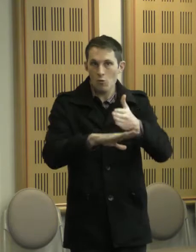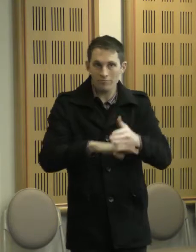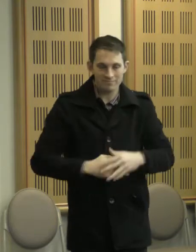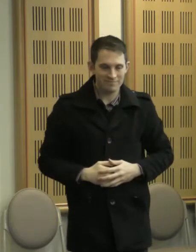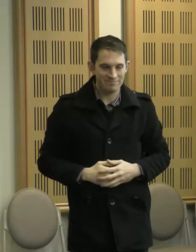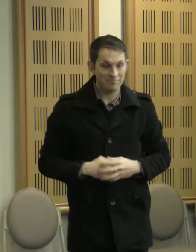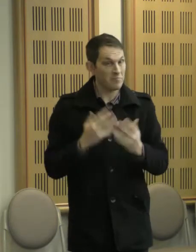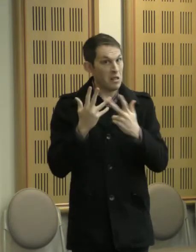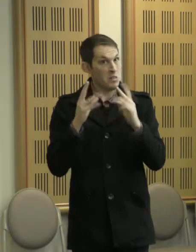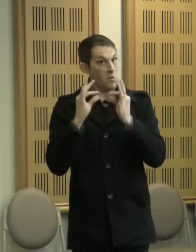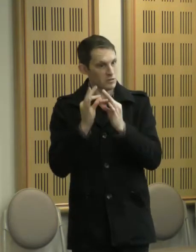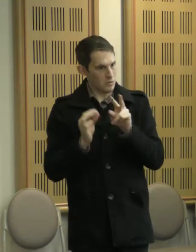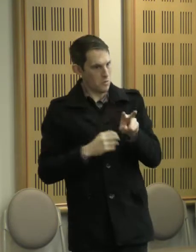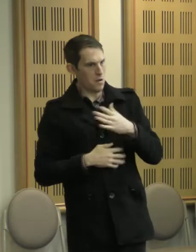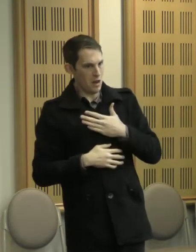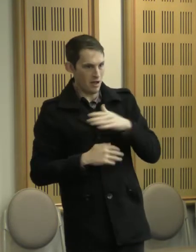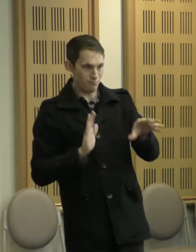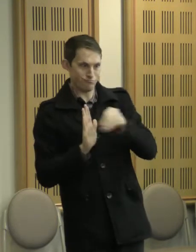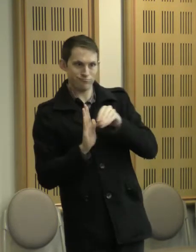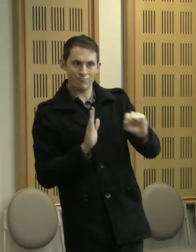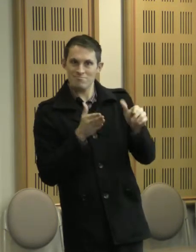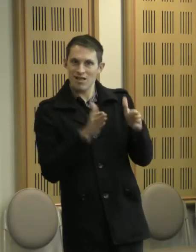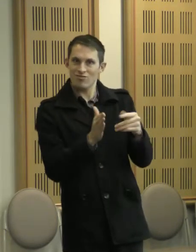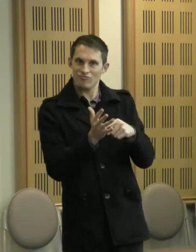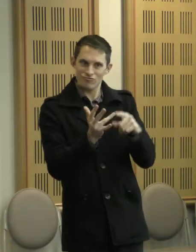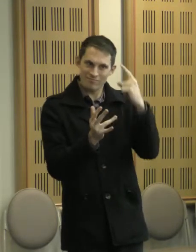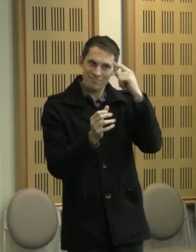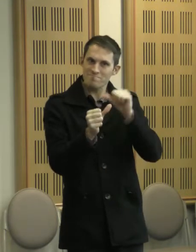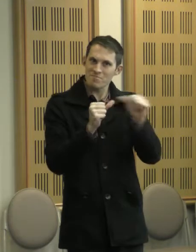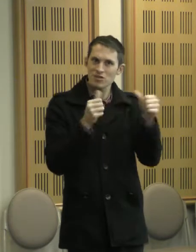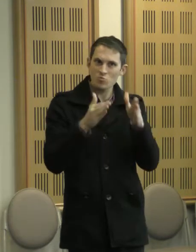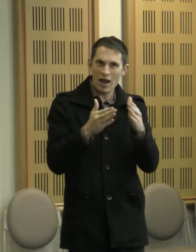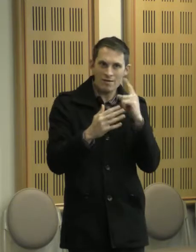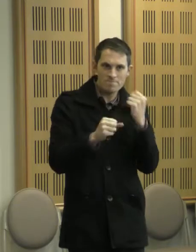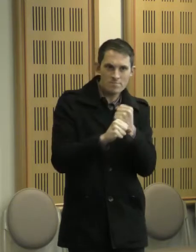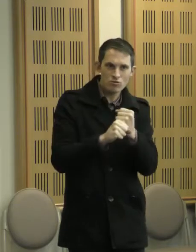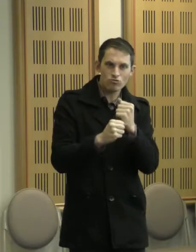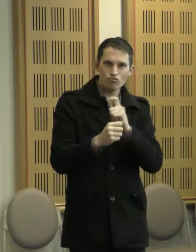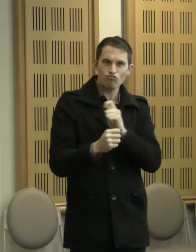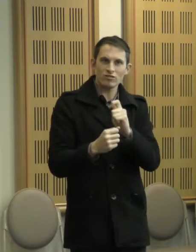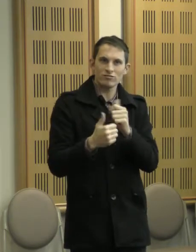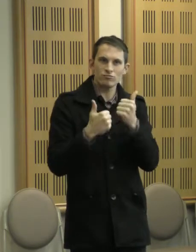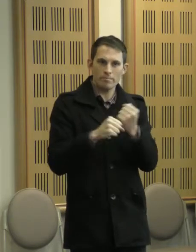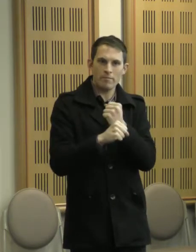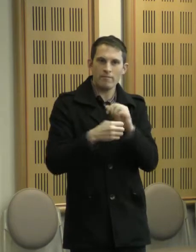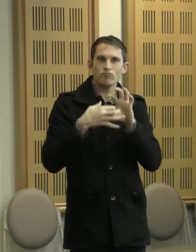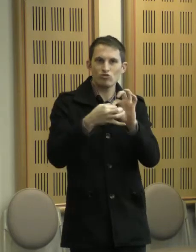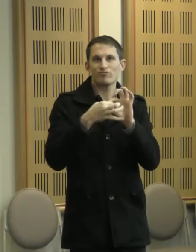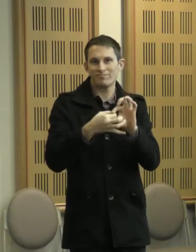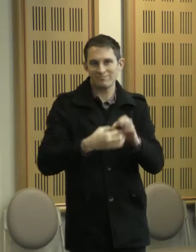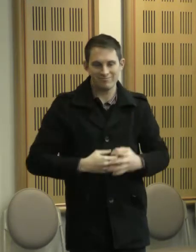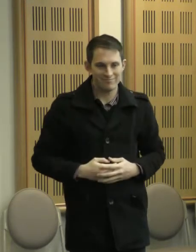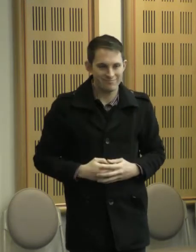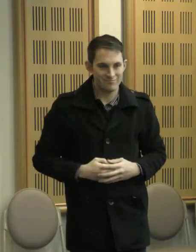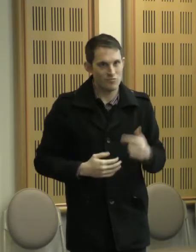are now adopting this method as the ideal way to build trust and form relationships. We are